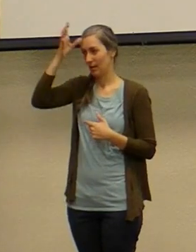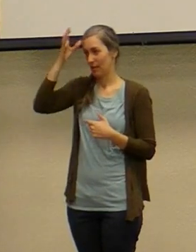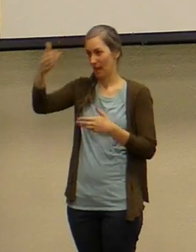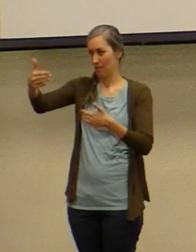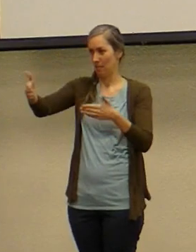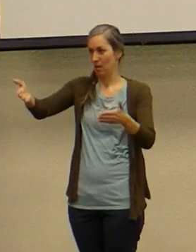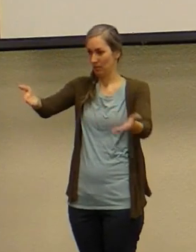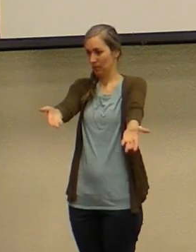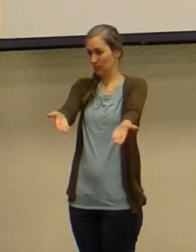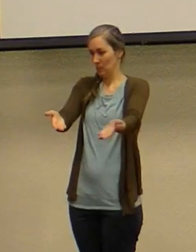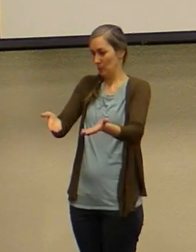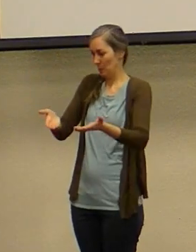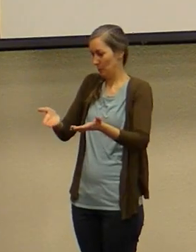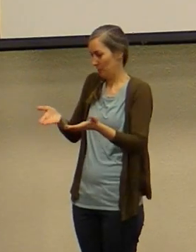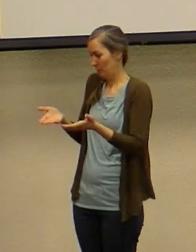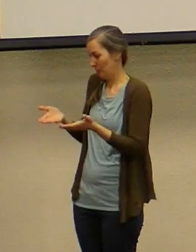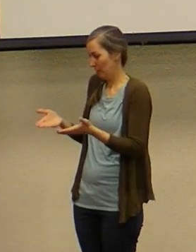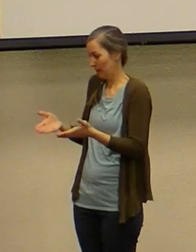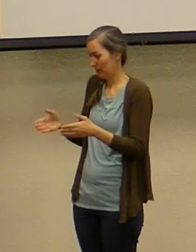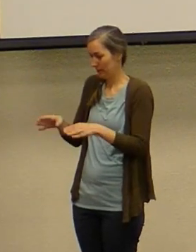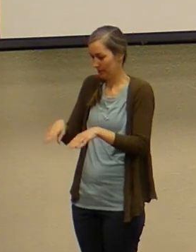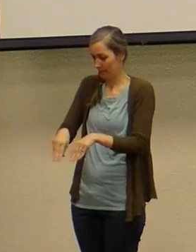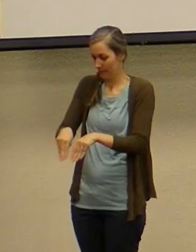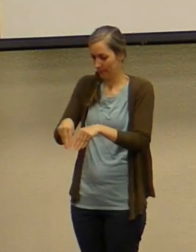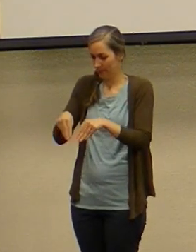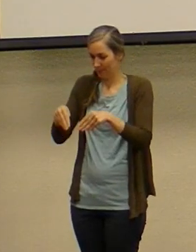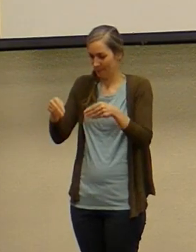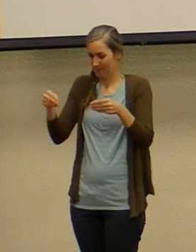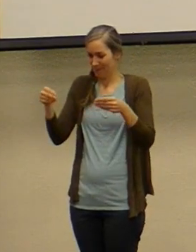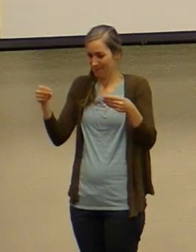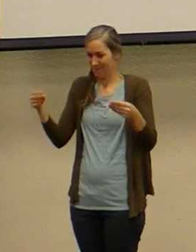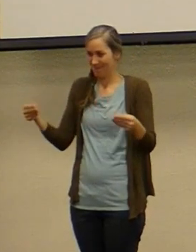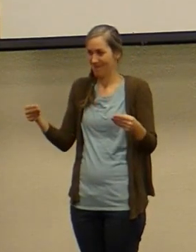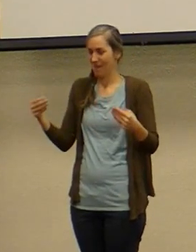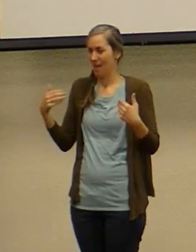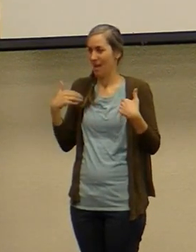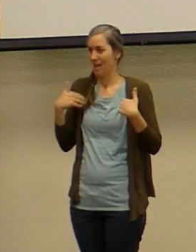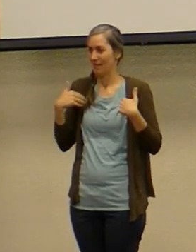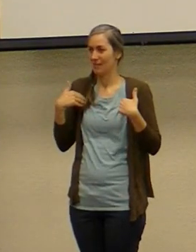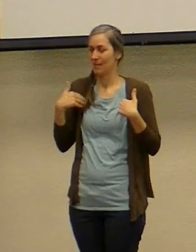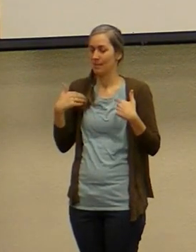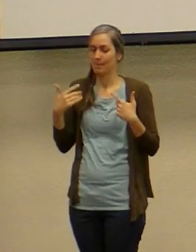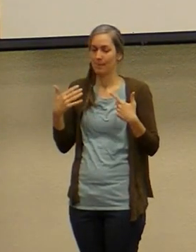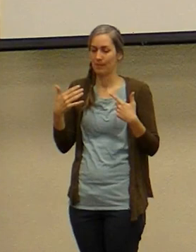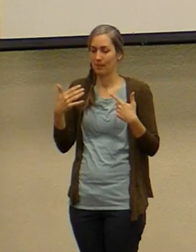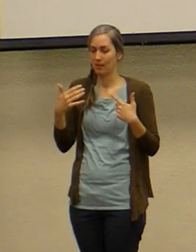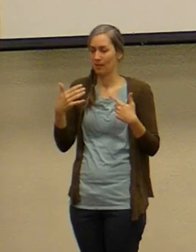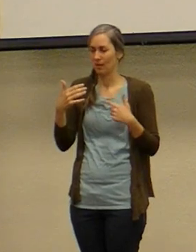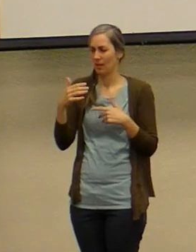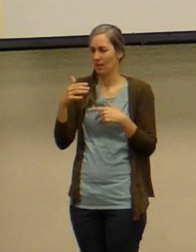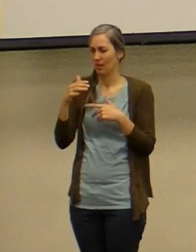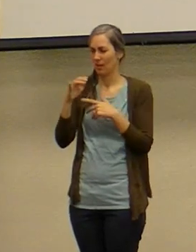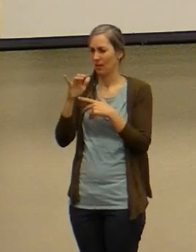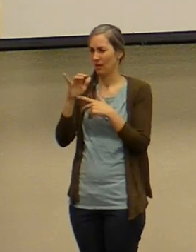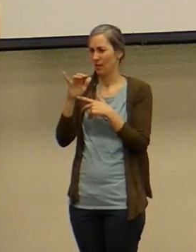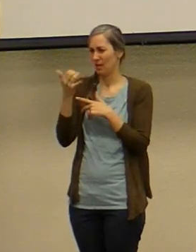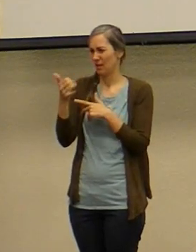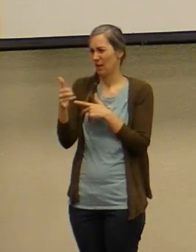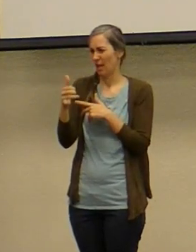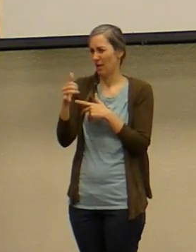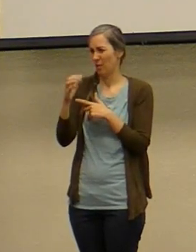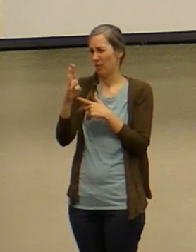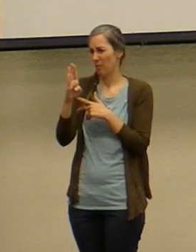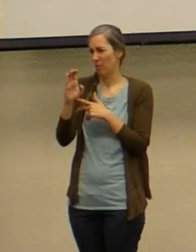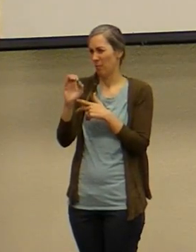she opens it and it's a yellow bow about that big with a little circle around it of material and she's trying to figure out